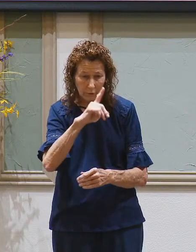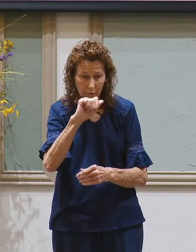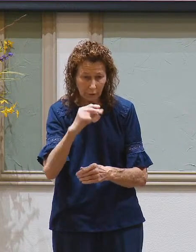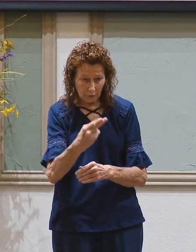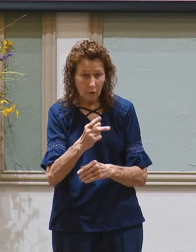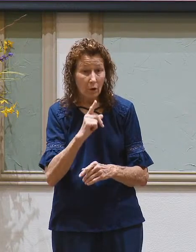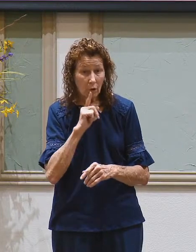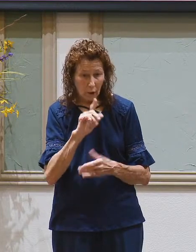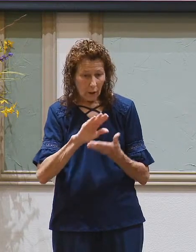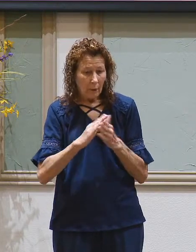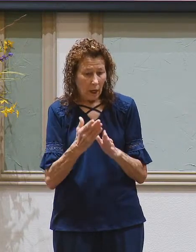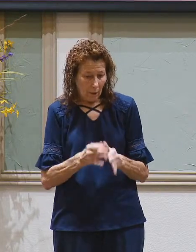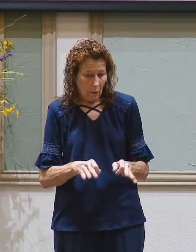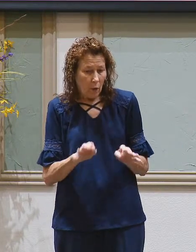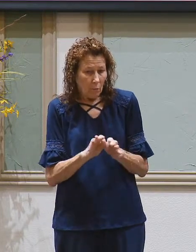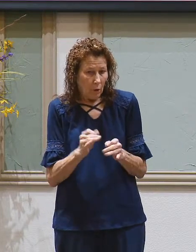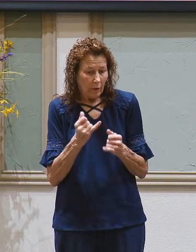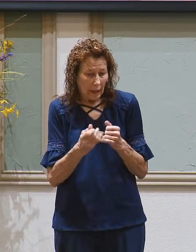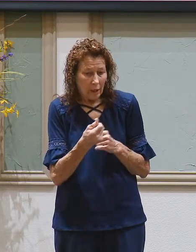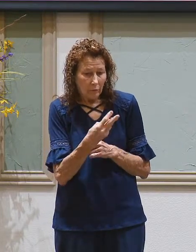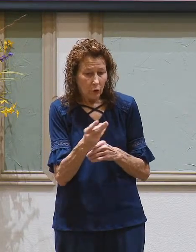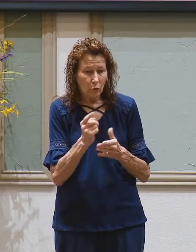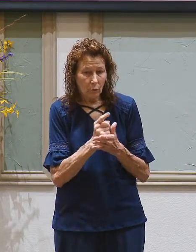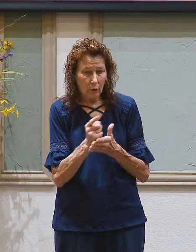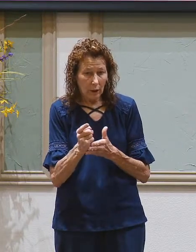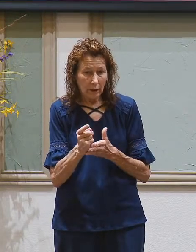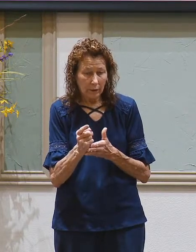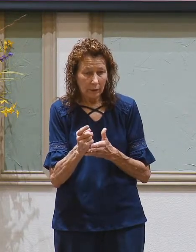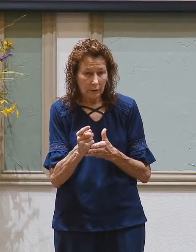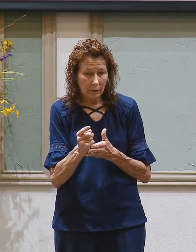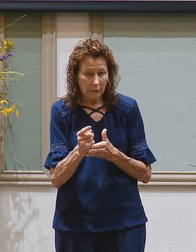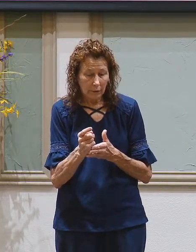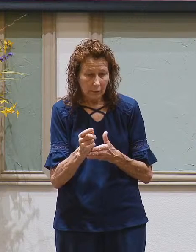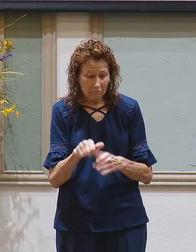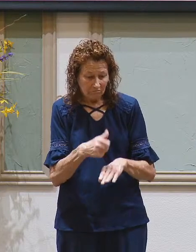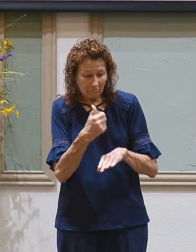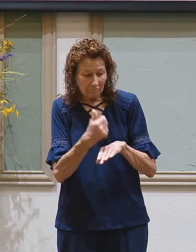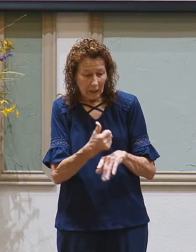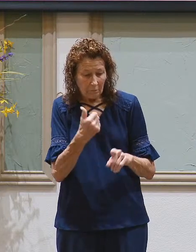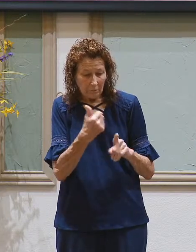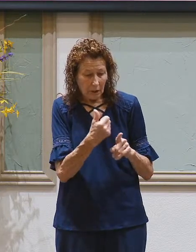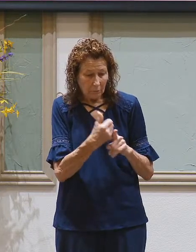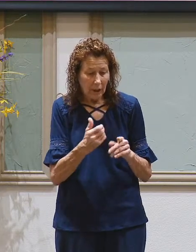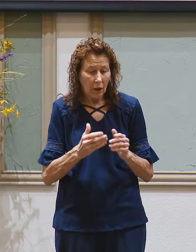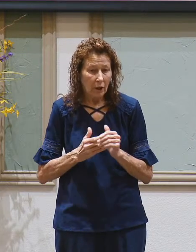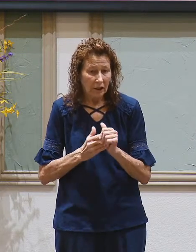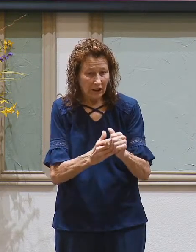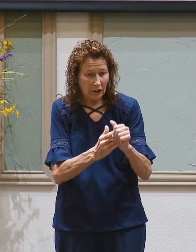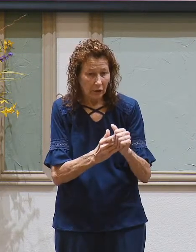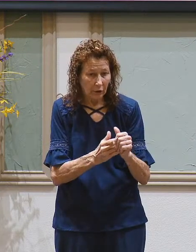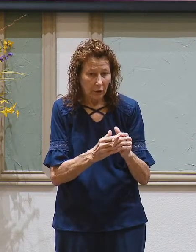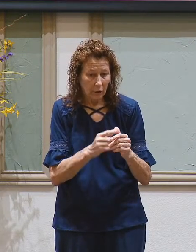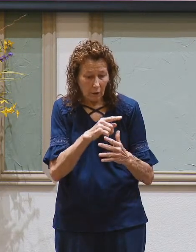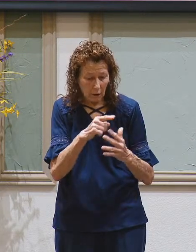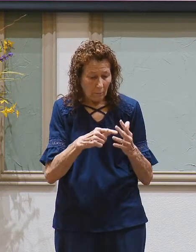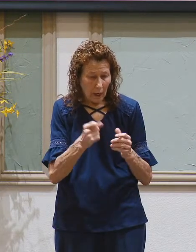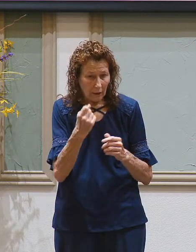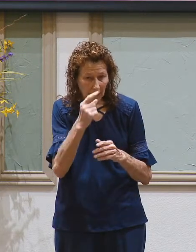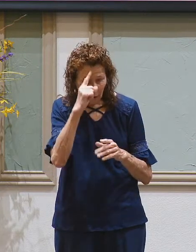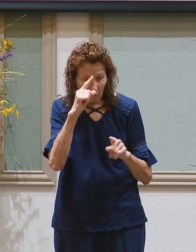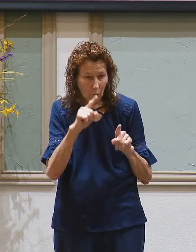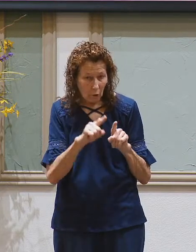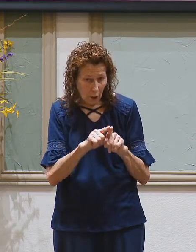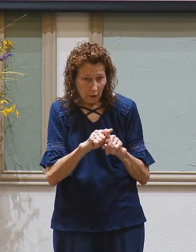really come on in the last few weeks, hasn't he? He's kind of established himself as the leader among the 11 brothers.